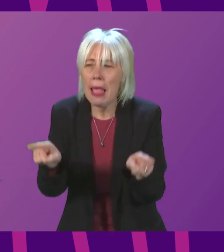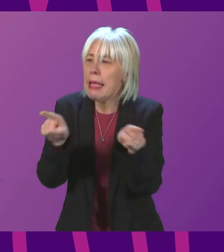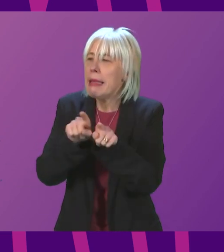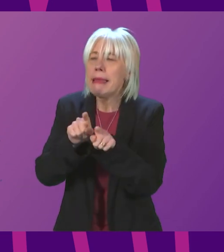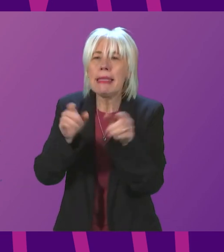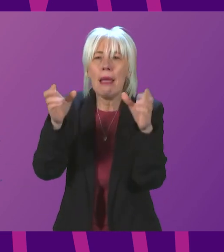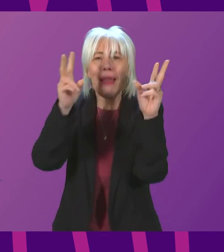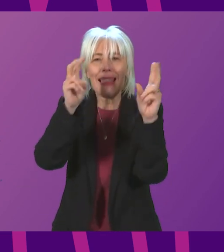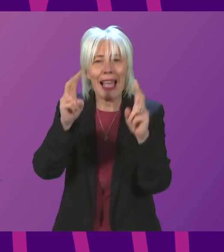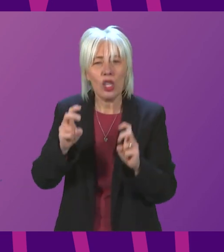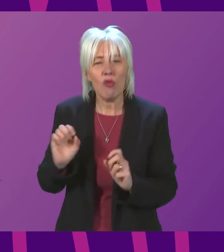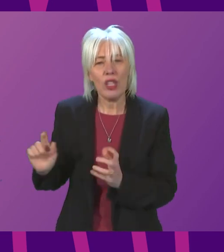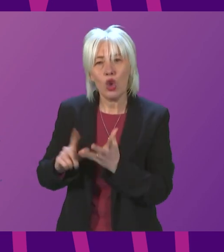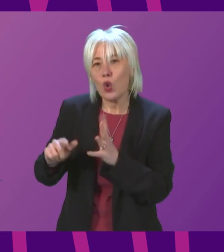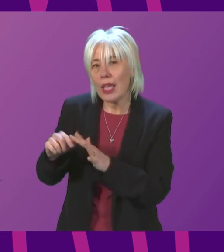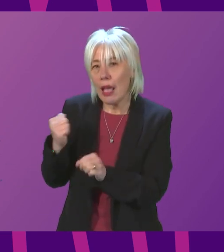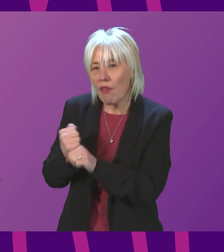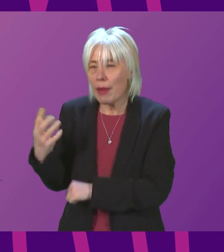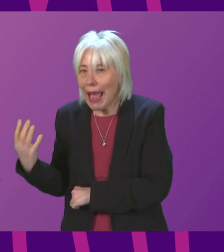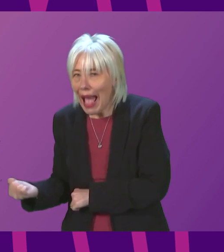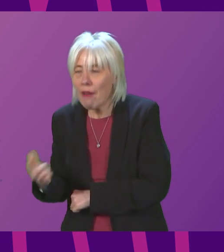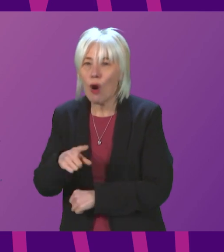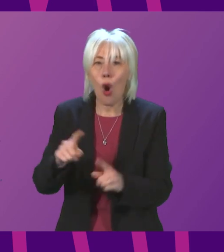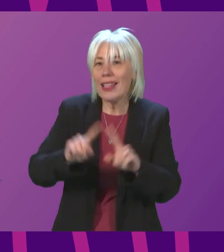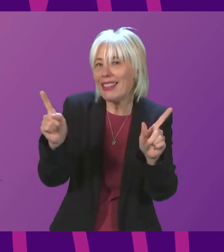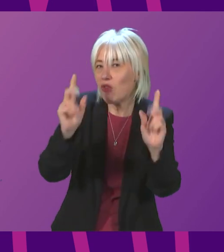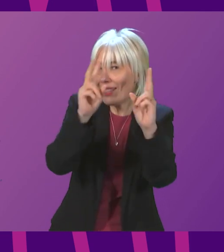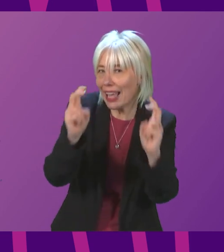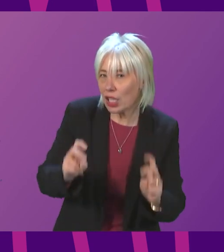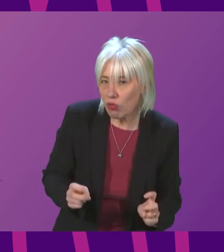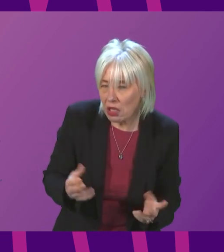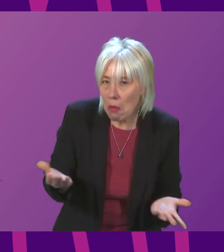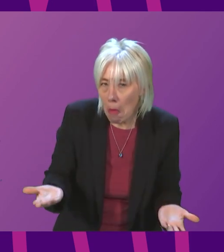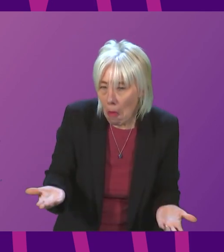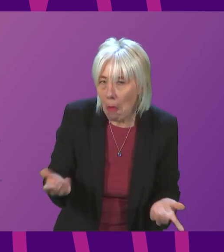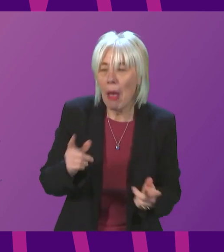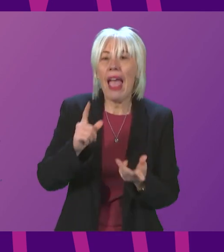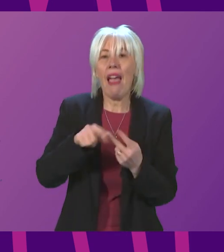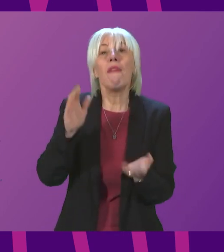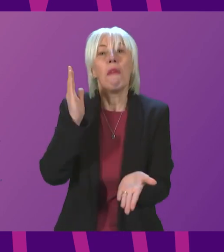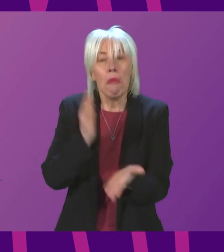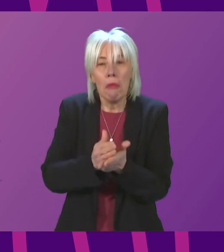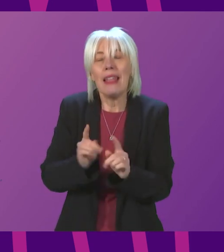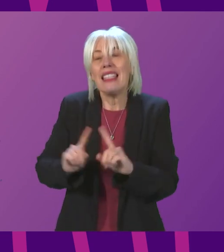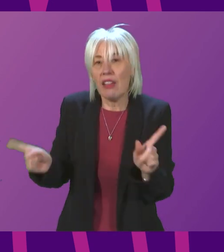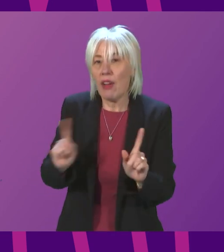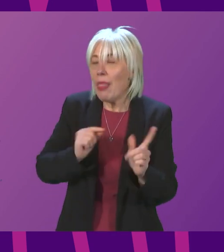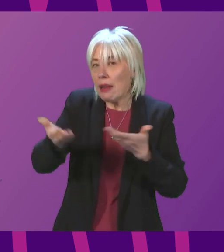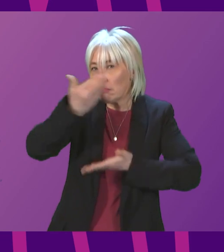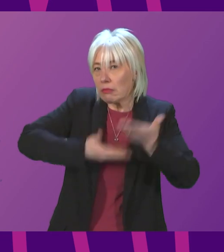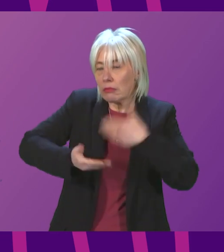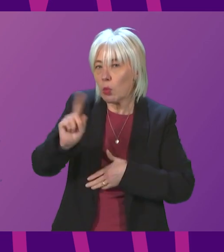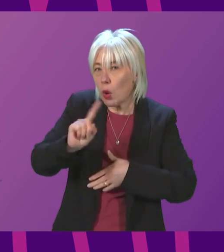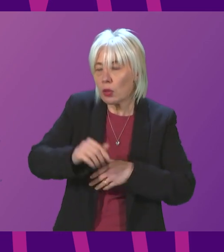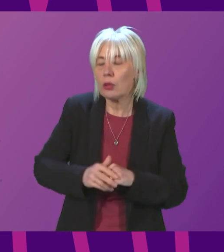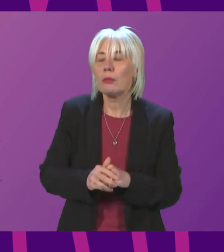as the UK Government are using, or are there different categories, and could she perhaps outline what the difference is? Could the First Minister